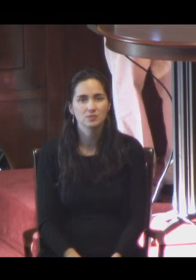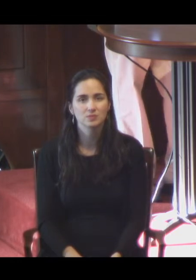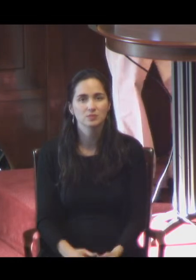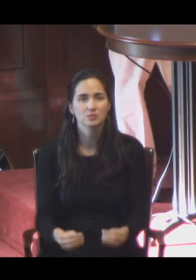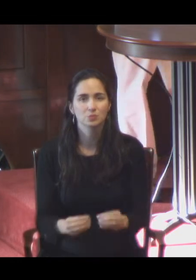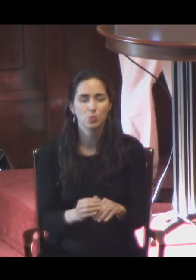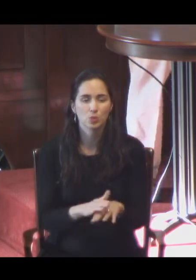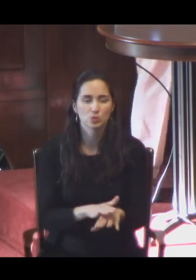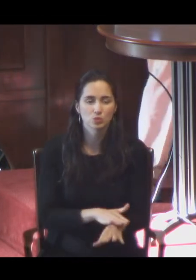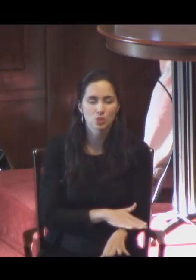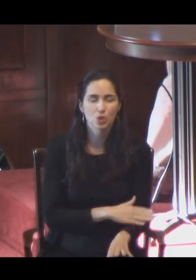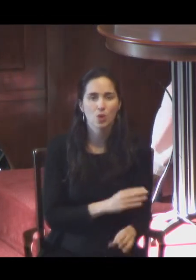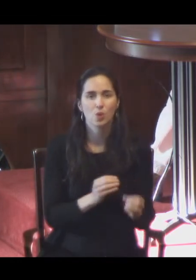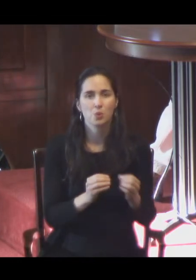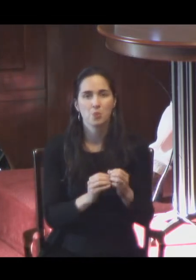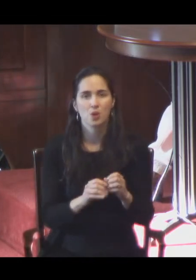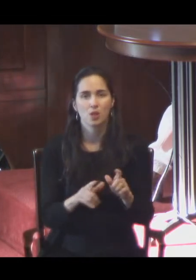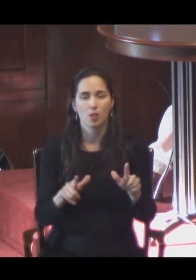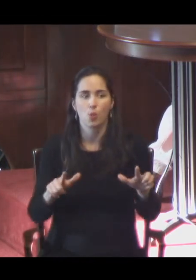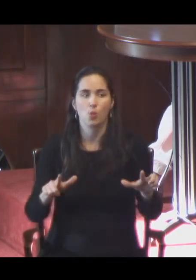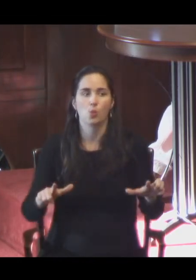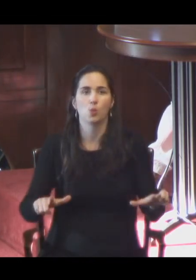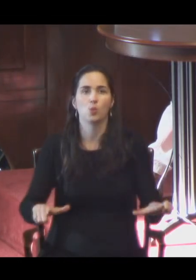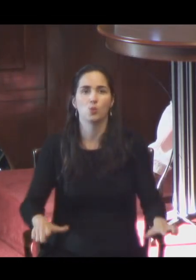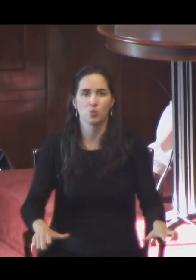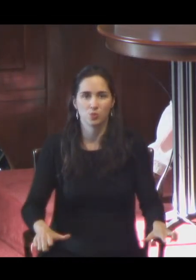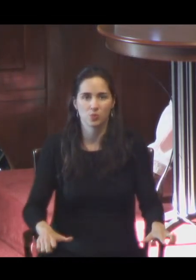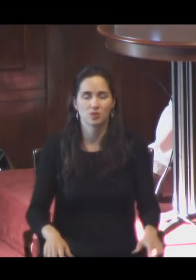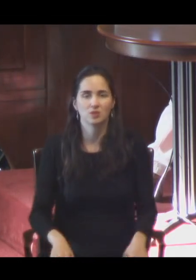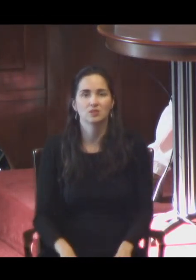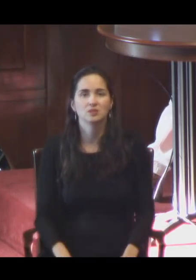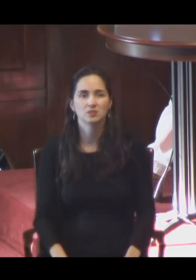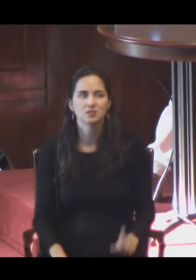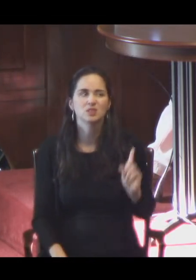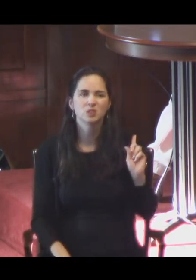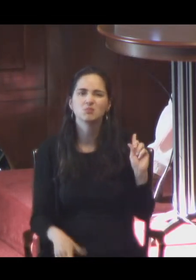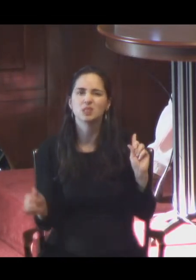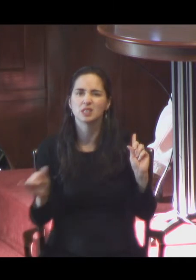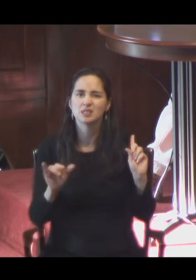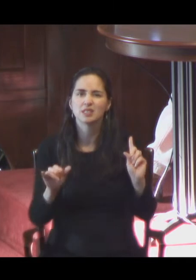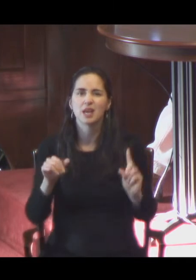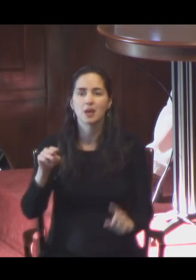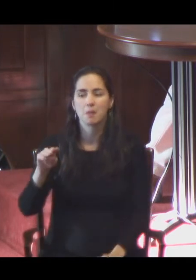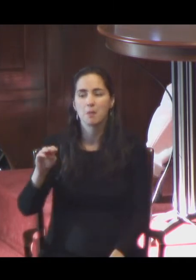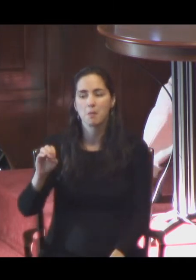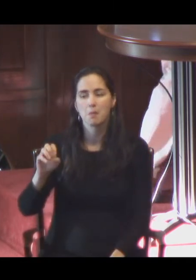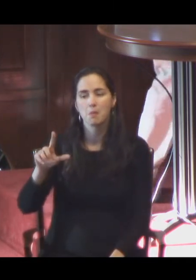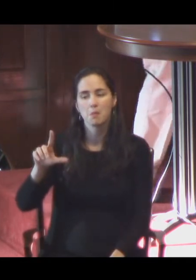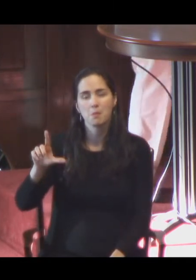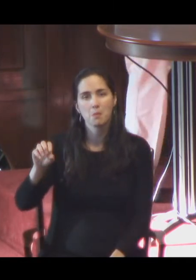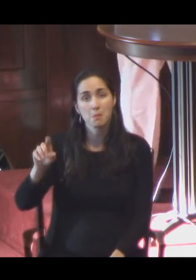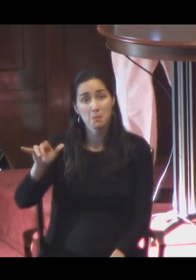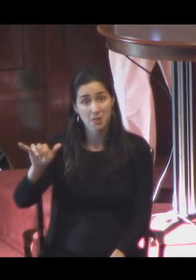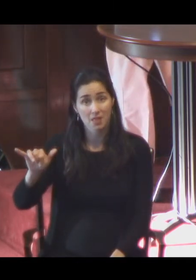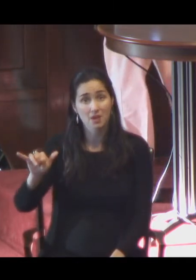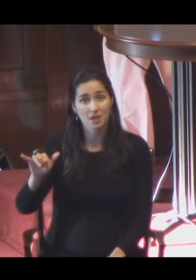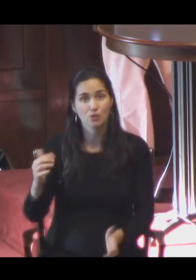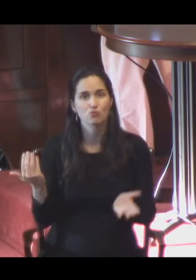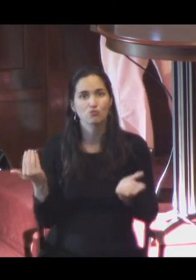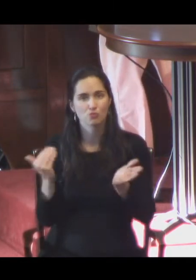So you can hear some of that same figure again. Da-da-da-da-da-da-da-da. It's repeated. It comes back and